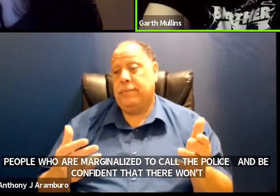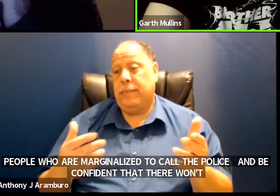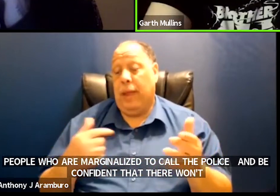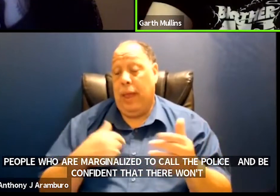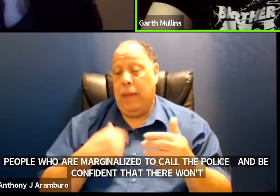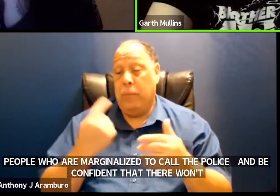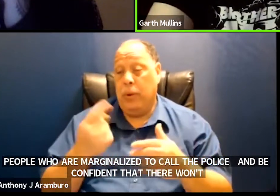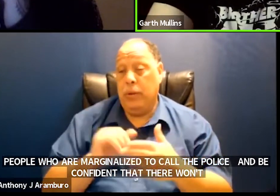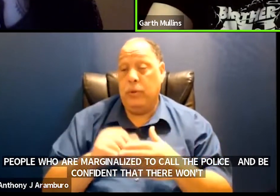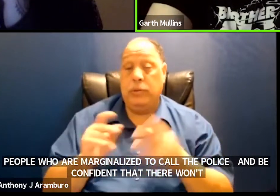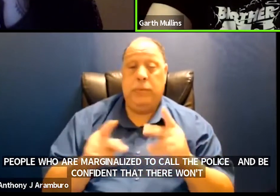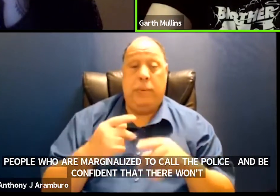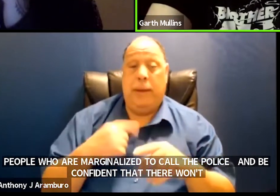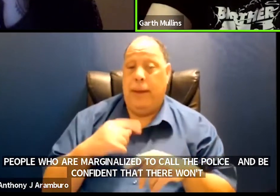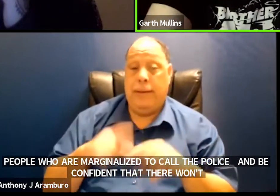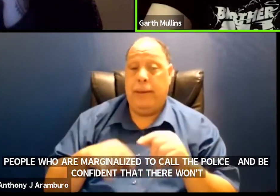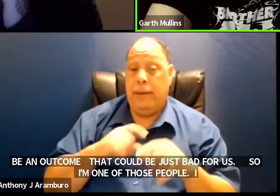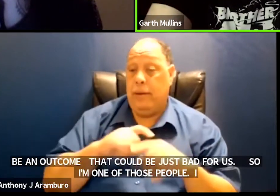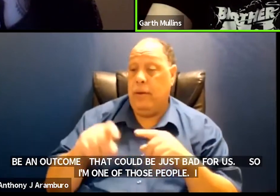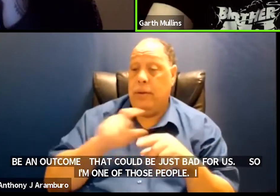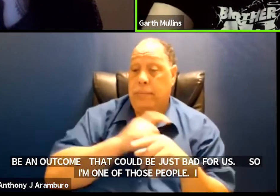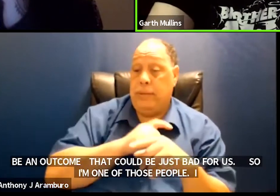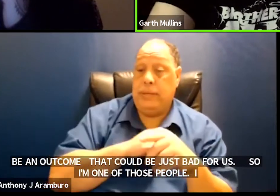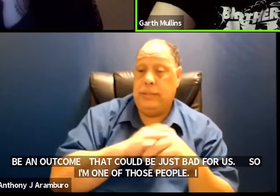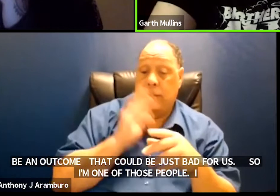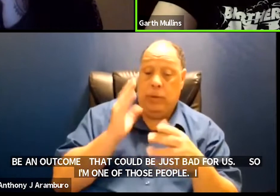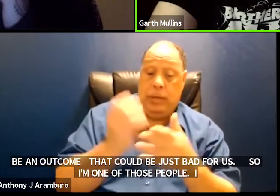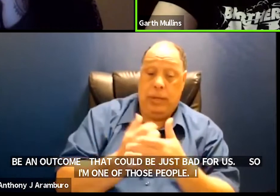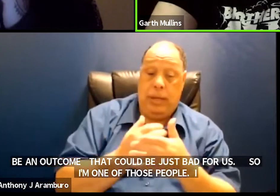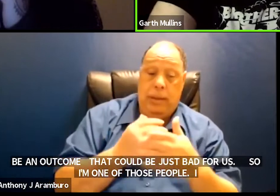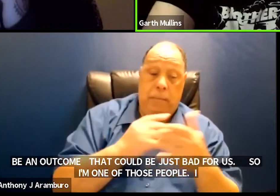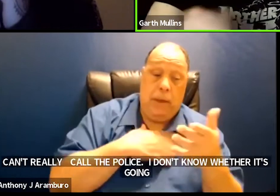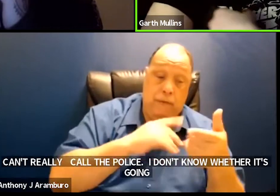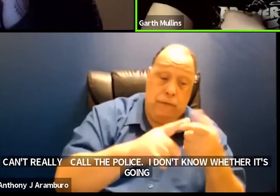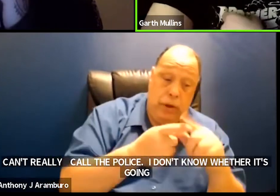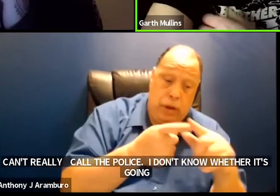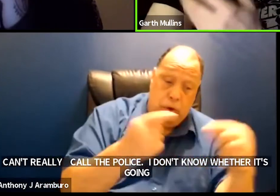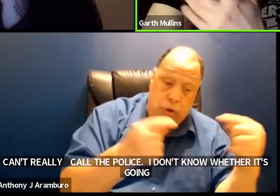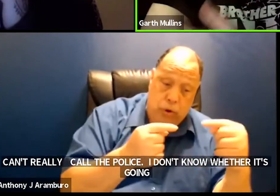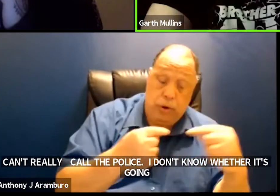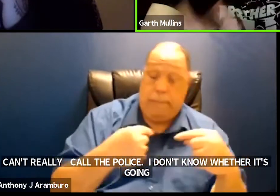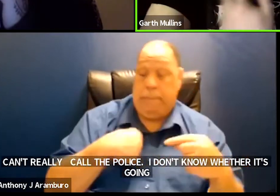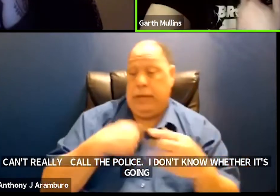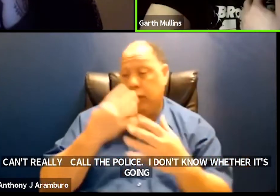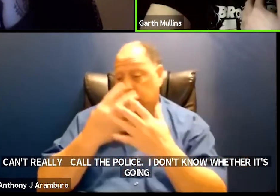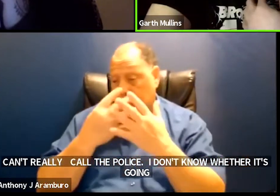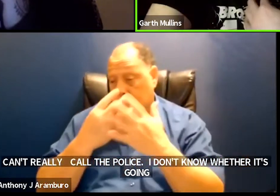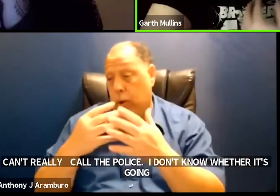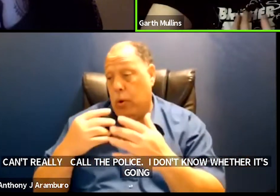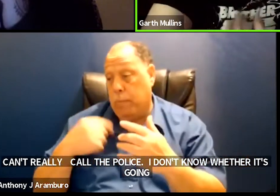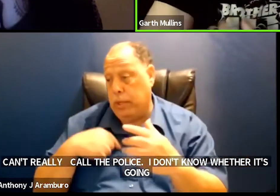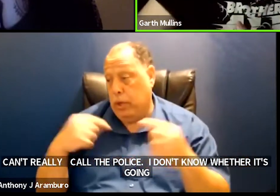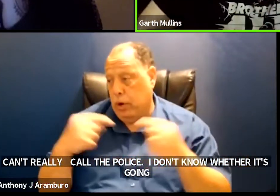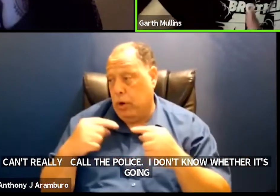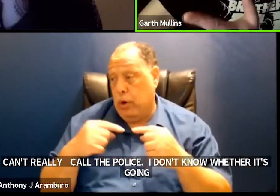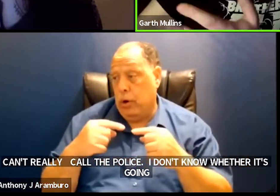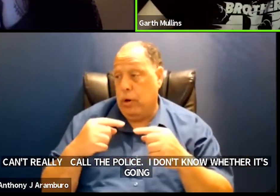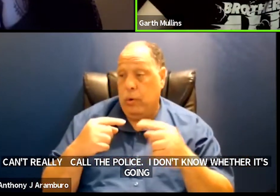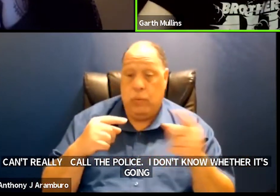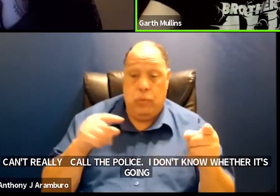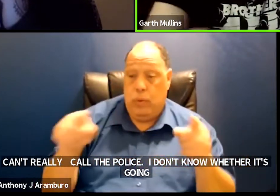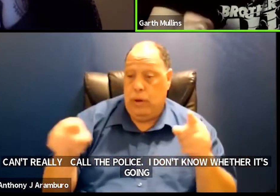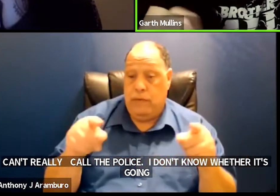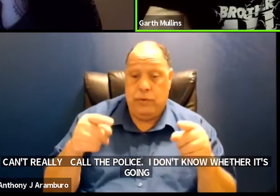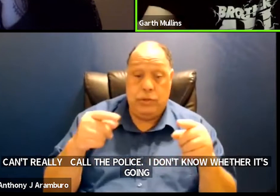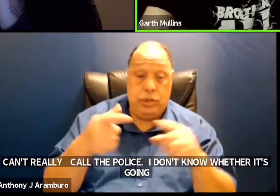i can't i can't really call the police i don't know whether it's gonna get my friend hurt or my friend in jail or me in jail or me hurt or someone one of us shot or somebody else